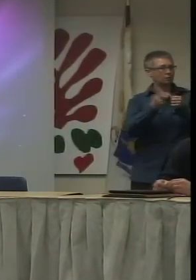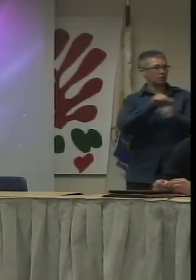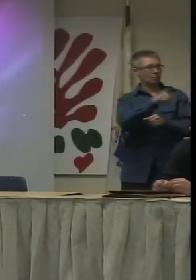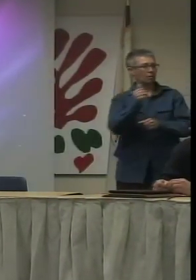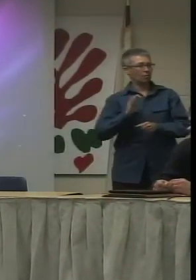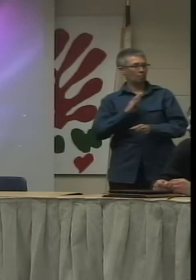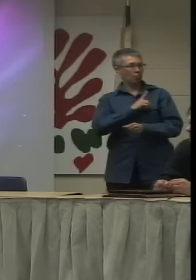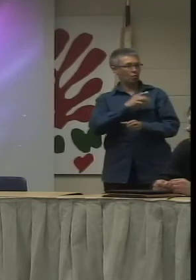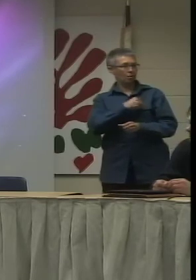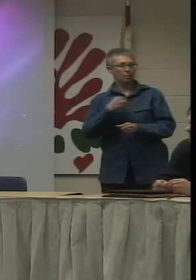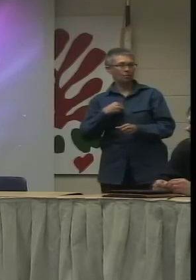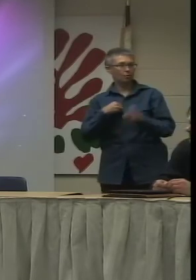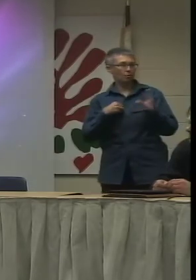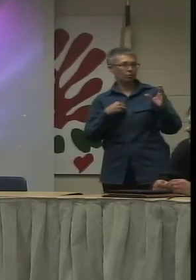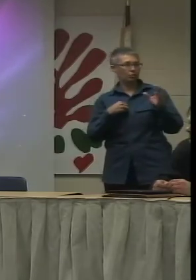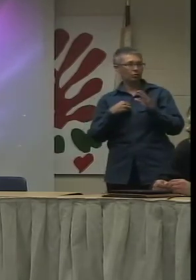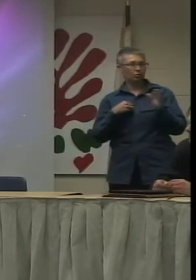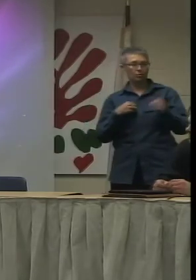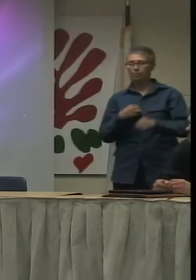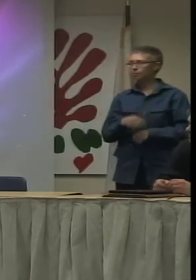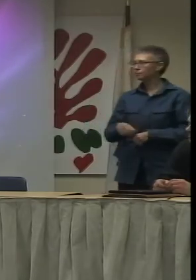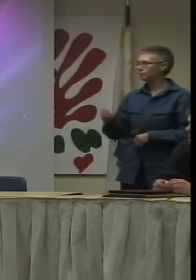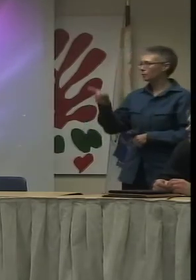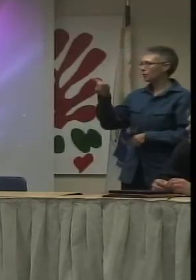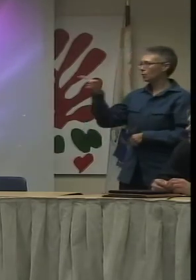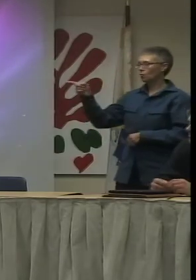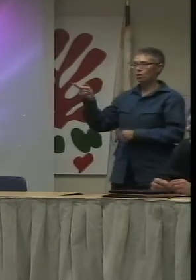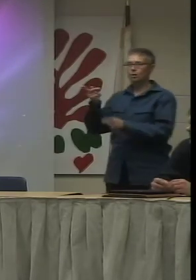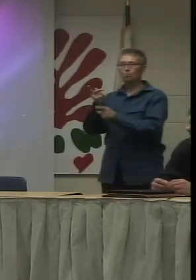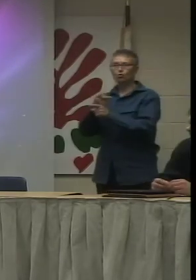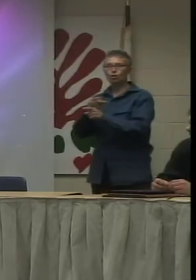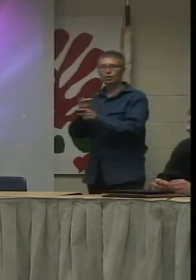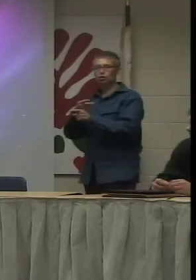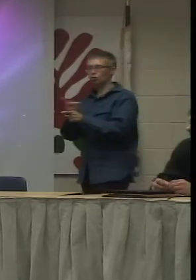No. I have a procedural item. Okay. Procedural.